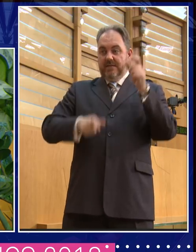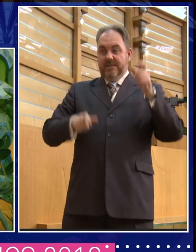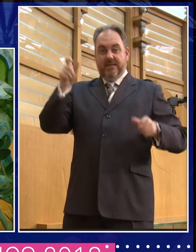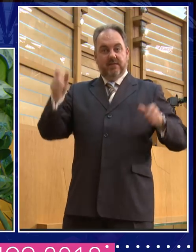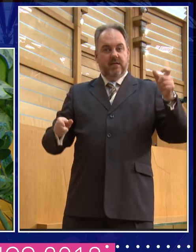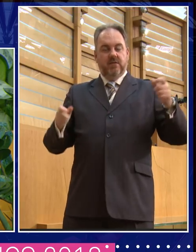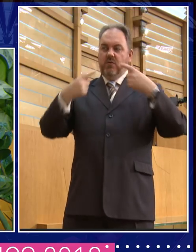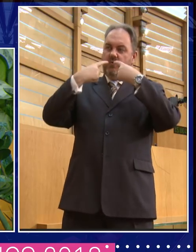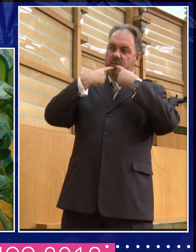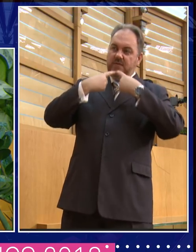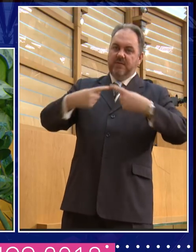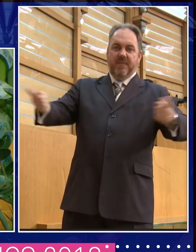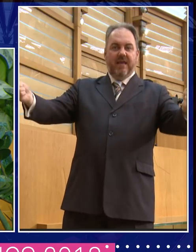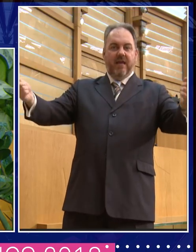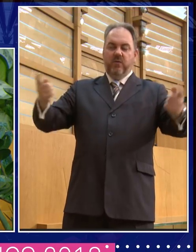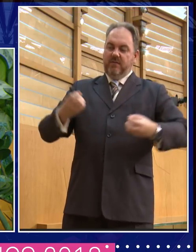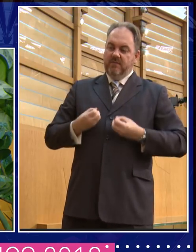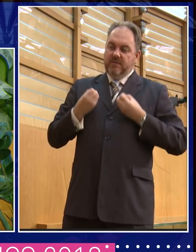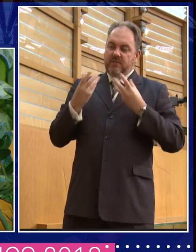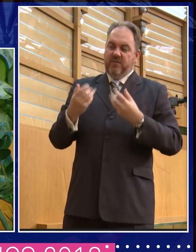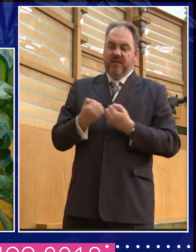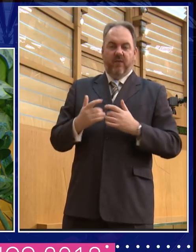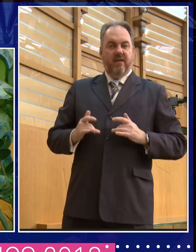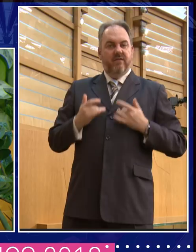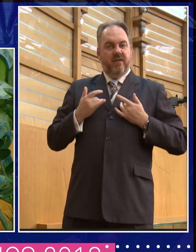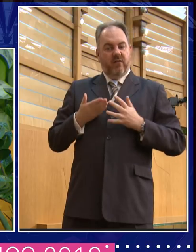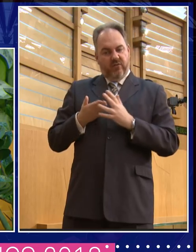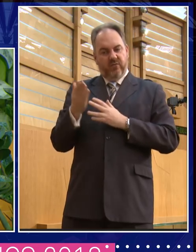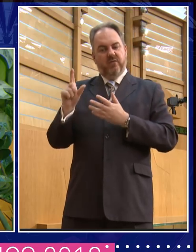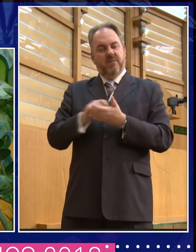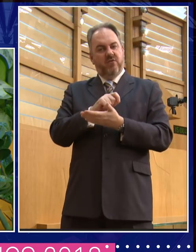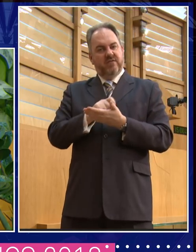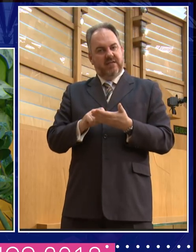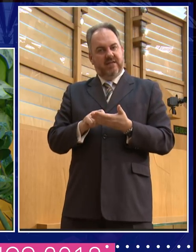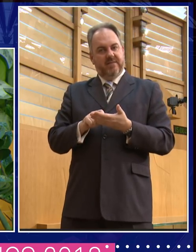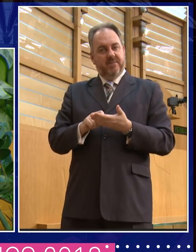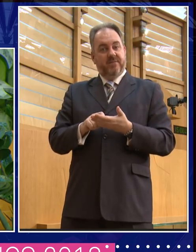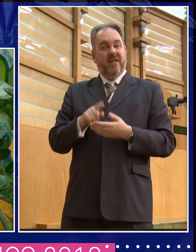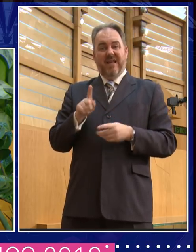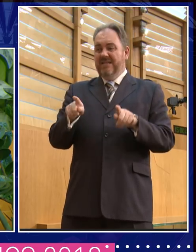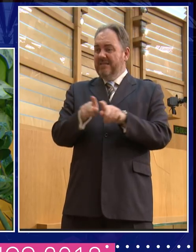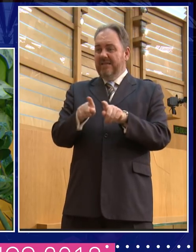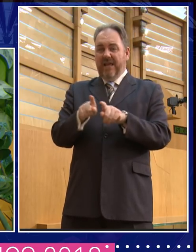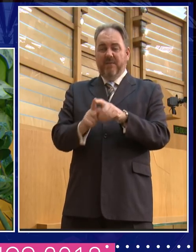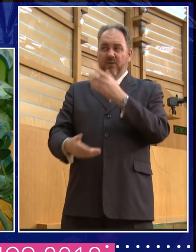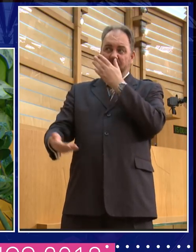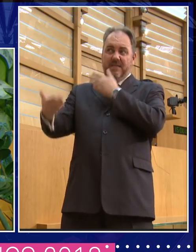that's absolutely true. At the same time, and again, another ancient democratic argument is the problem is